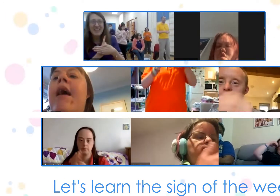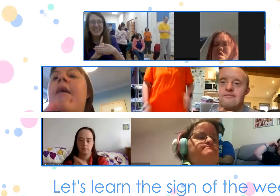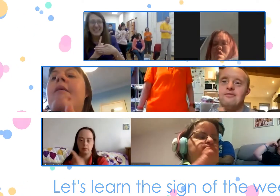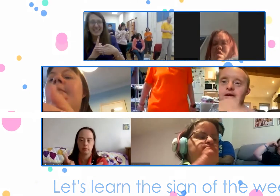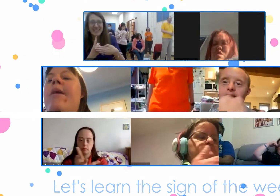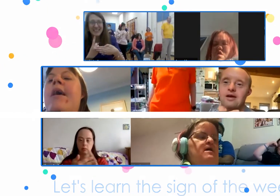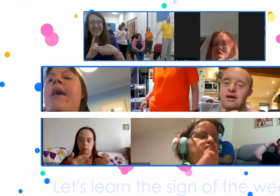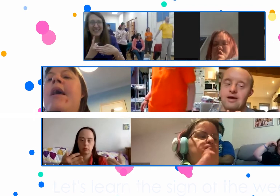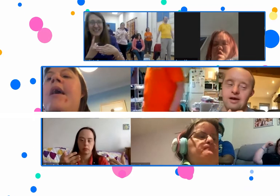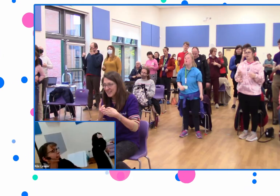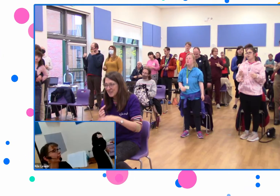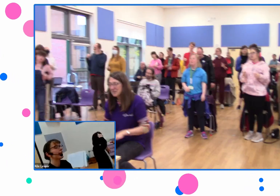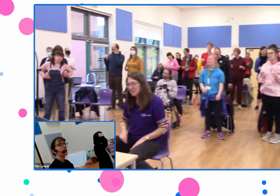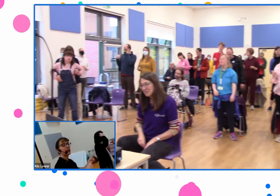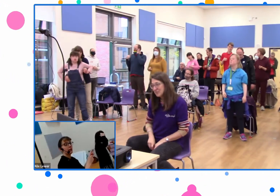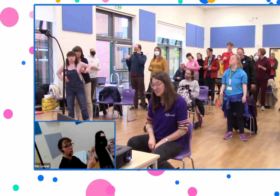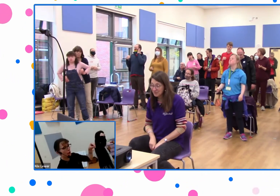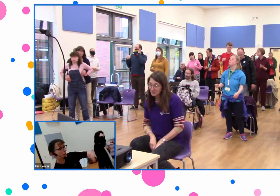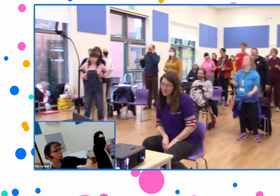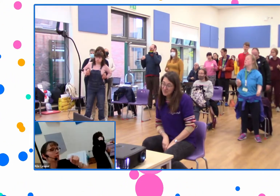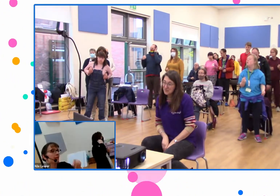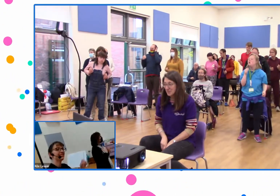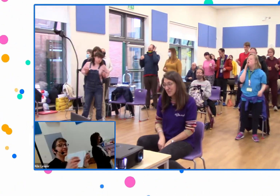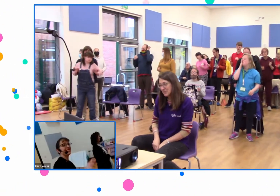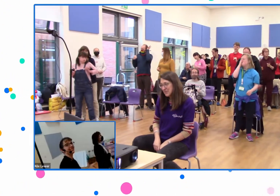week. Excellent, let's see you.